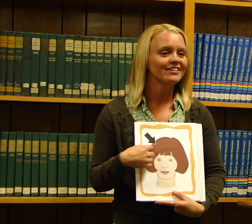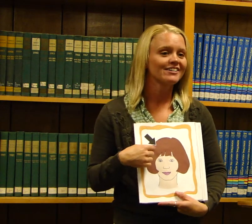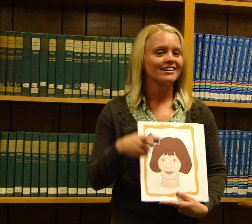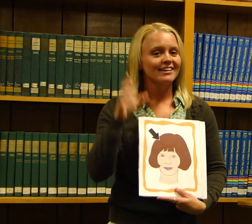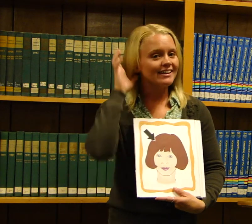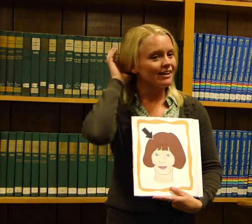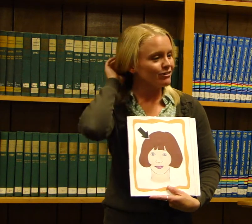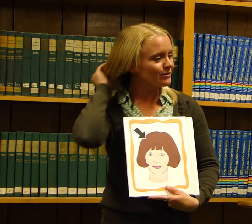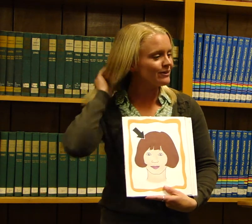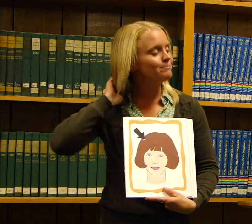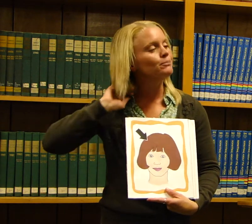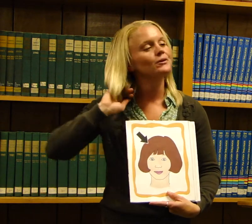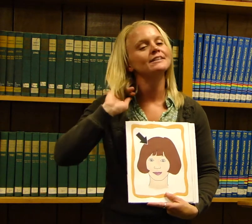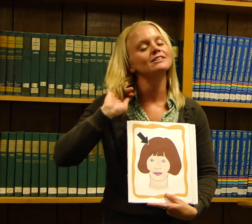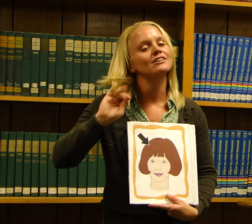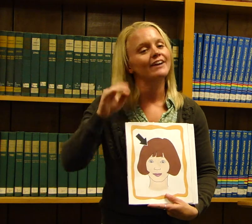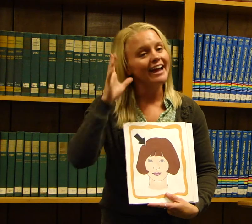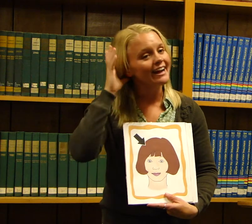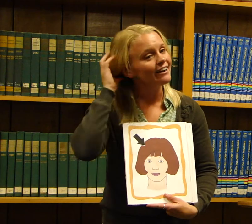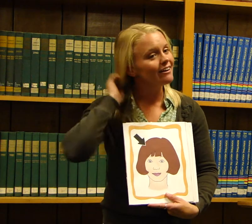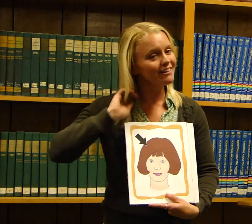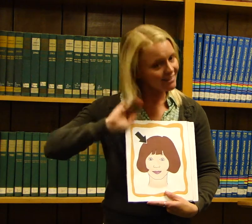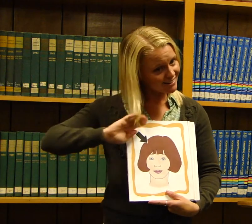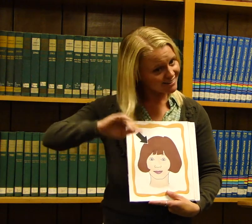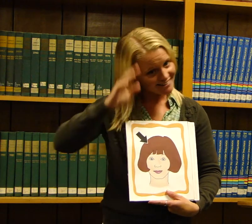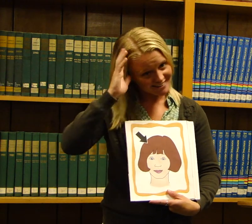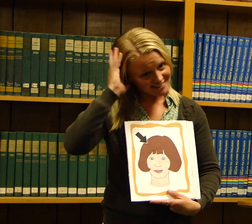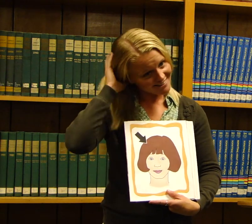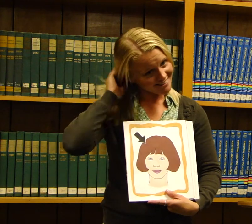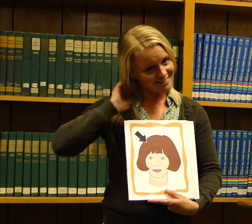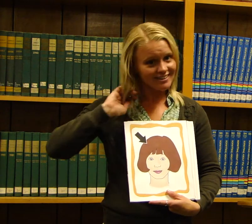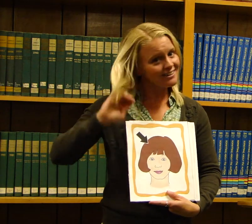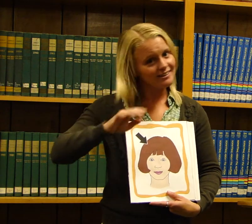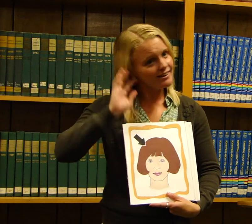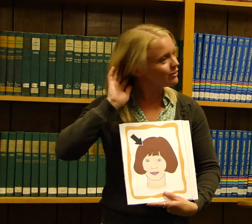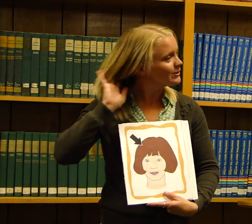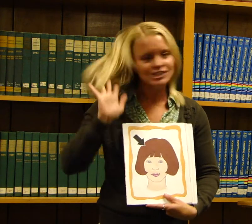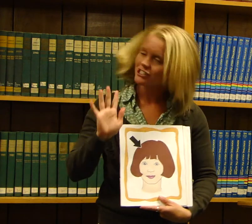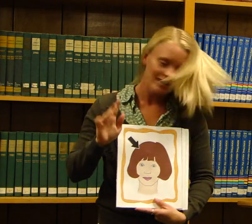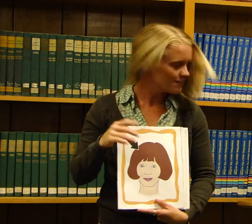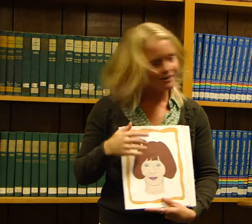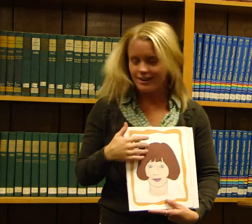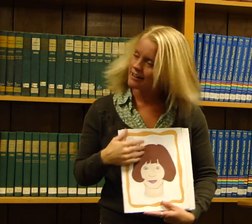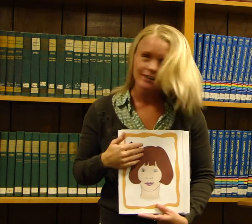Can everyone point to their hair? Can everyone shake their hair?